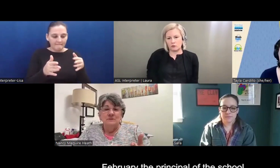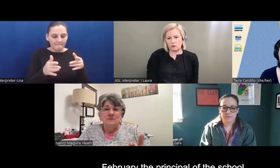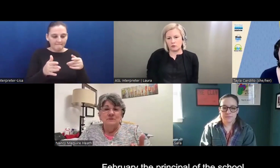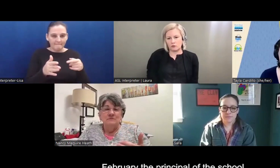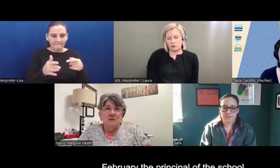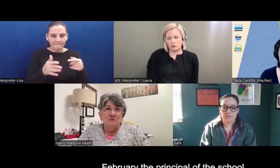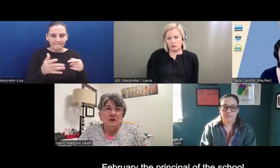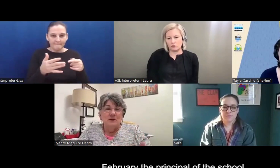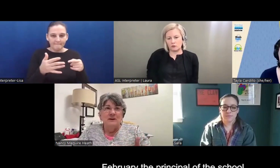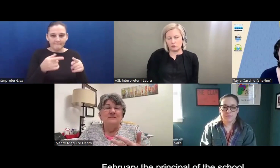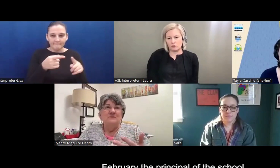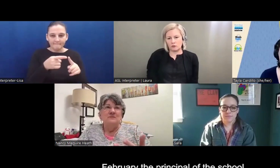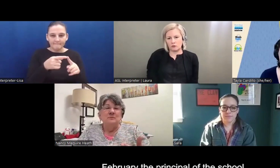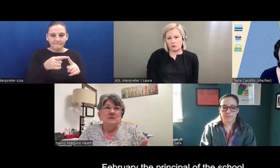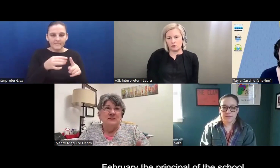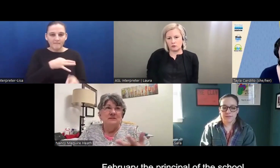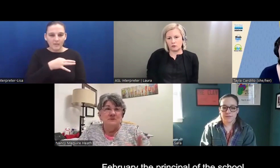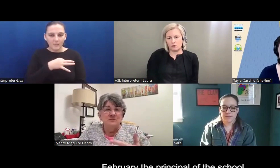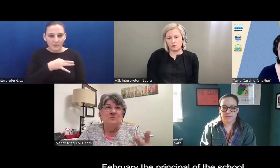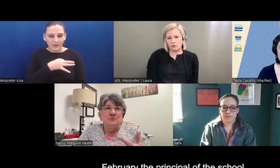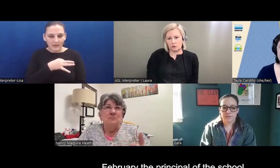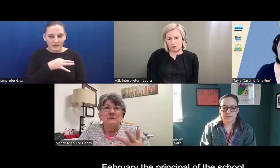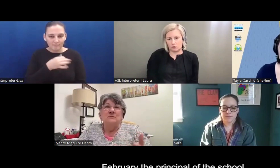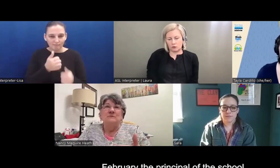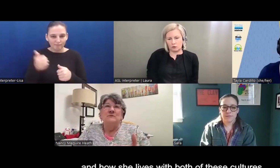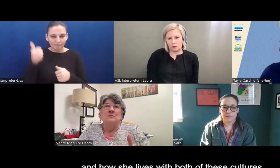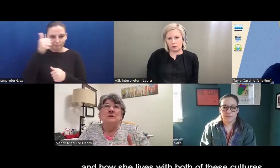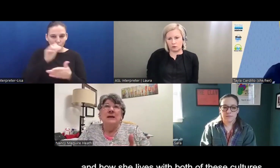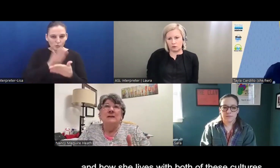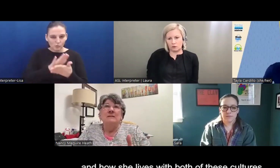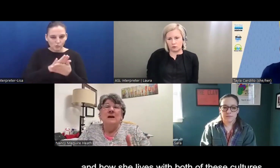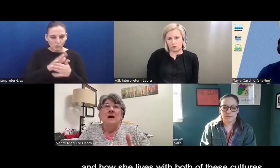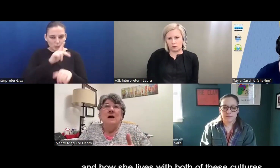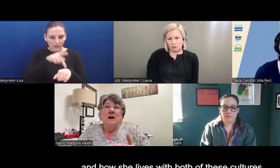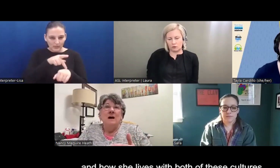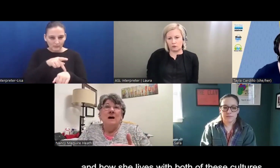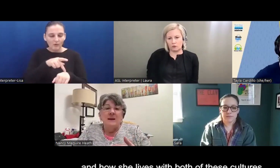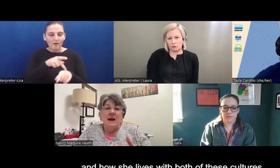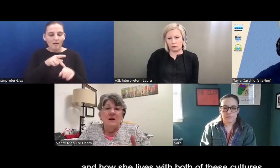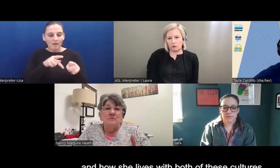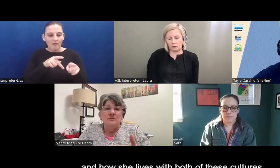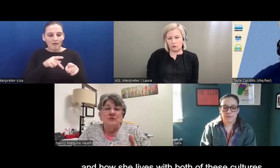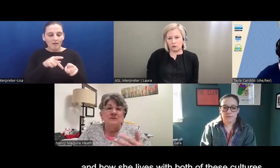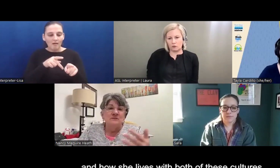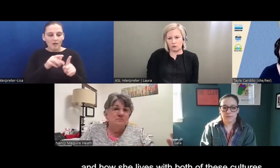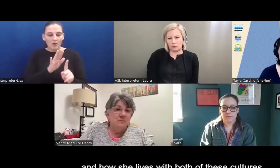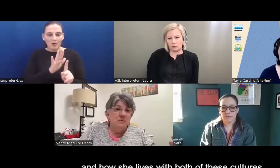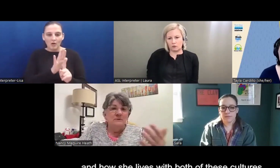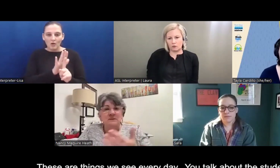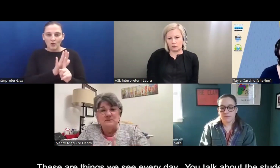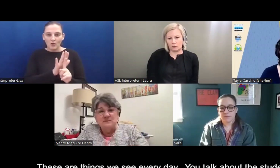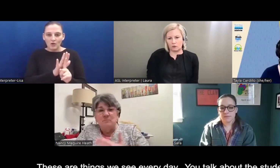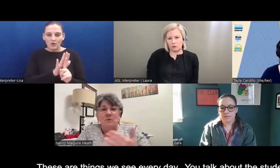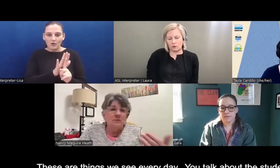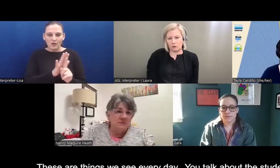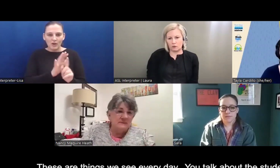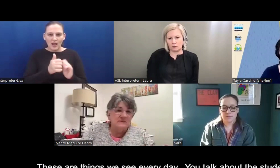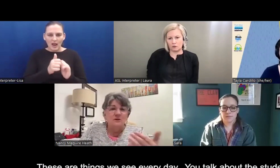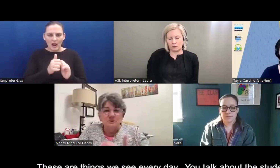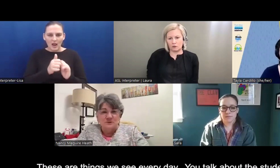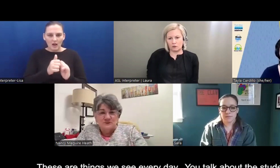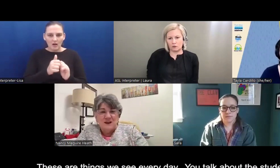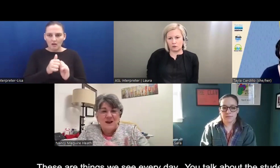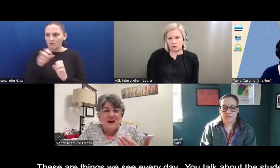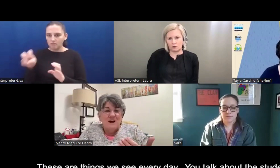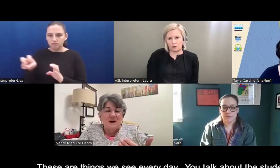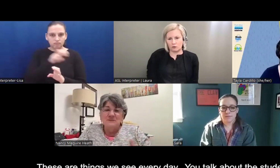know, the February, the superintendent of the school, the principal of the school, and how she is, lives in both of these